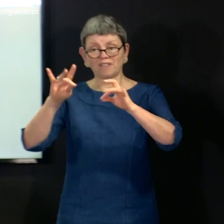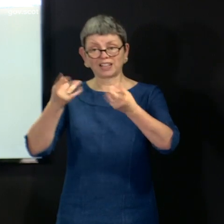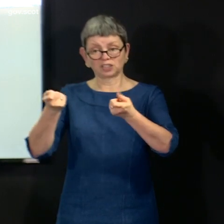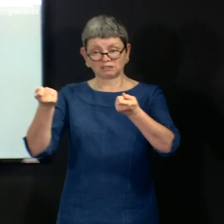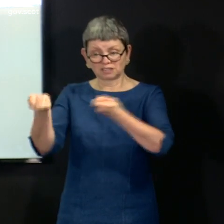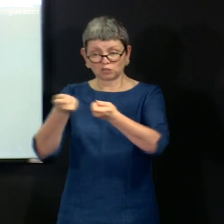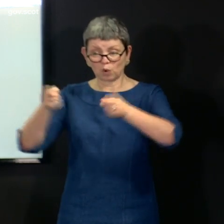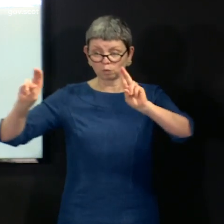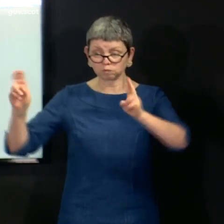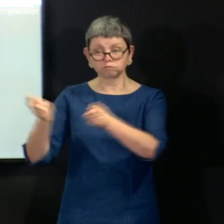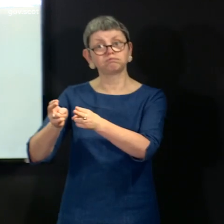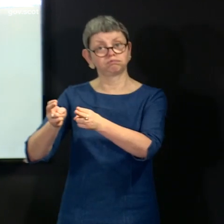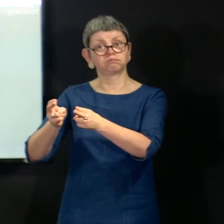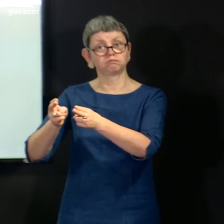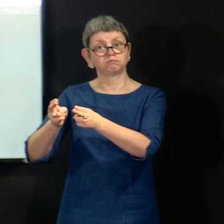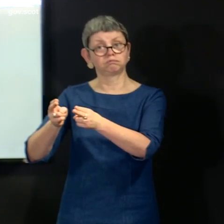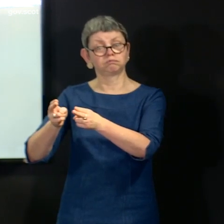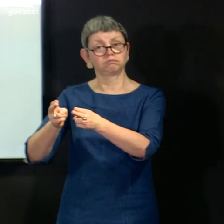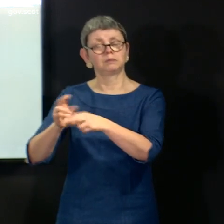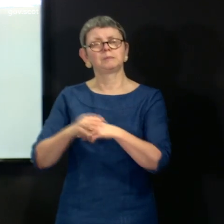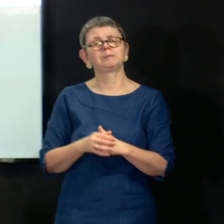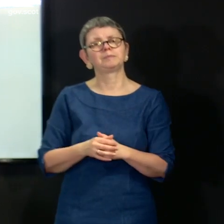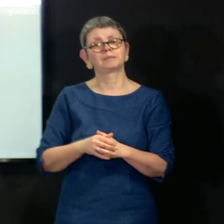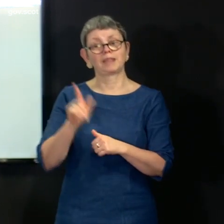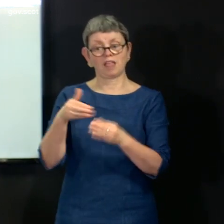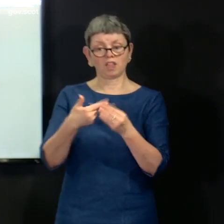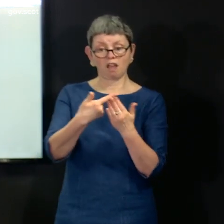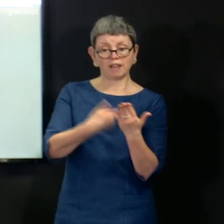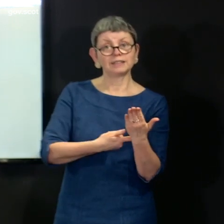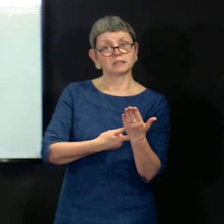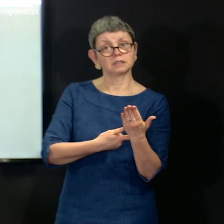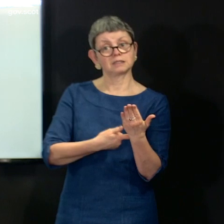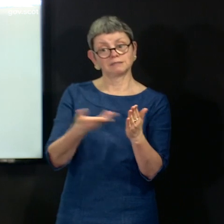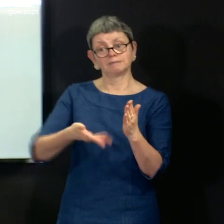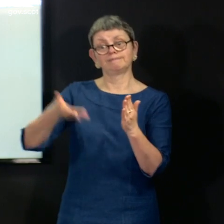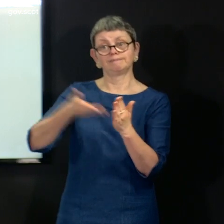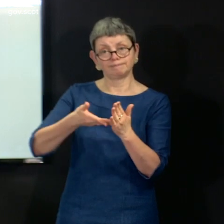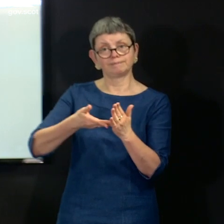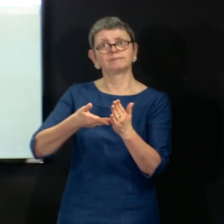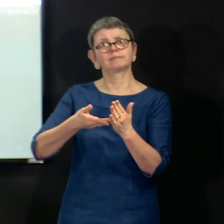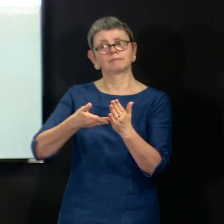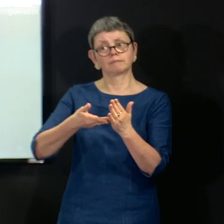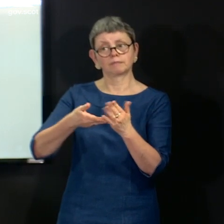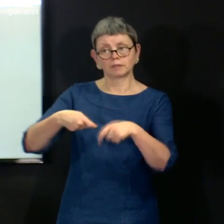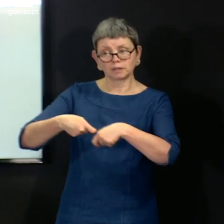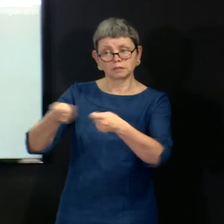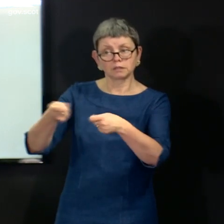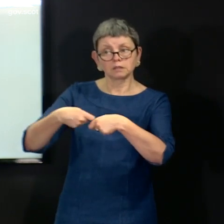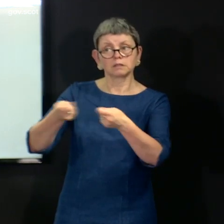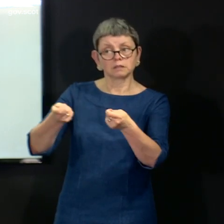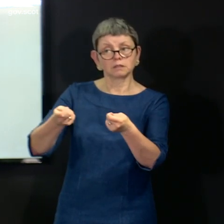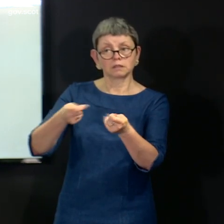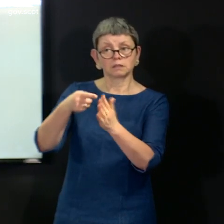possible, break transmission. The subsequent guidance and steps that we've introduced and asked care home providers